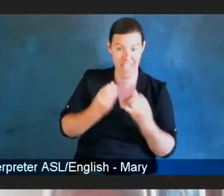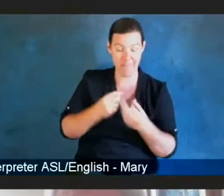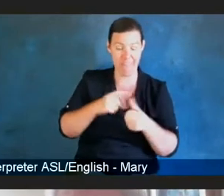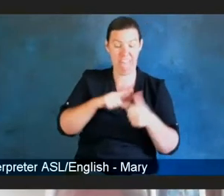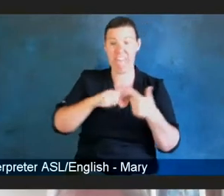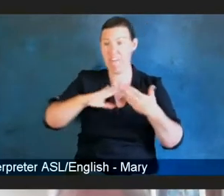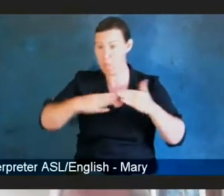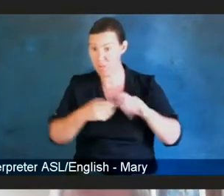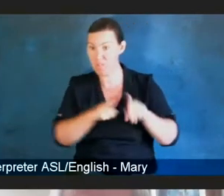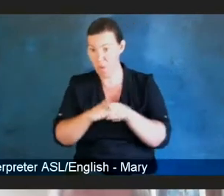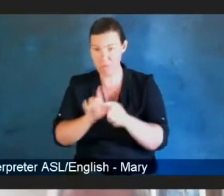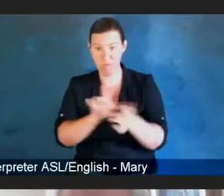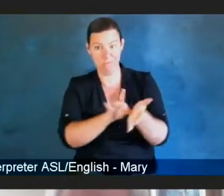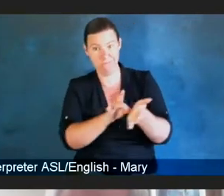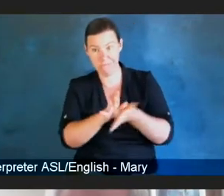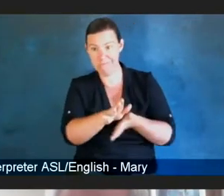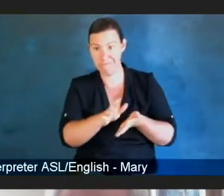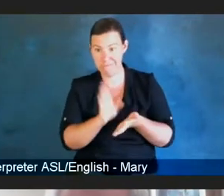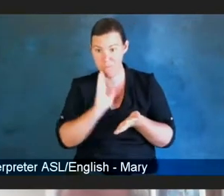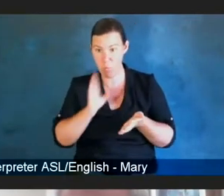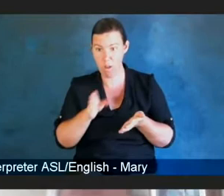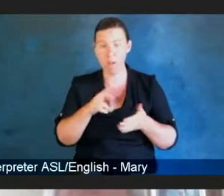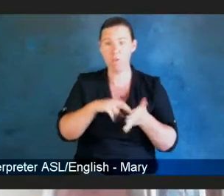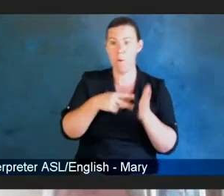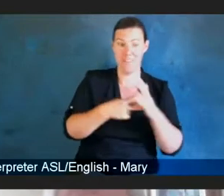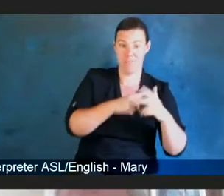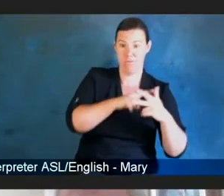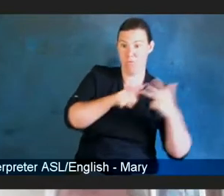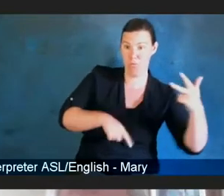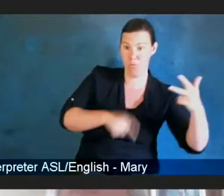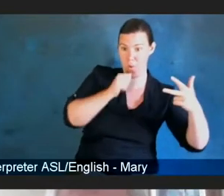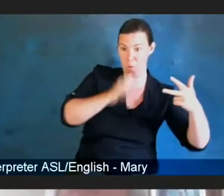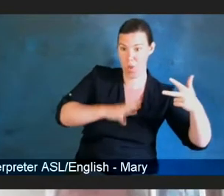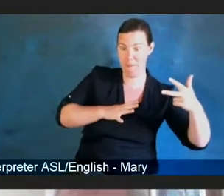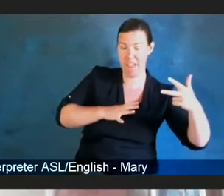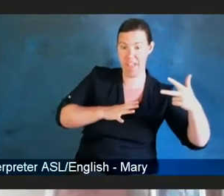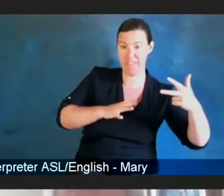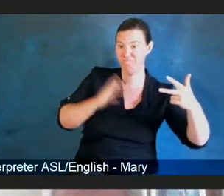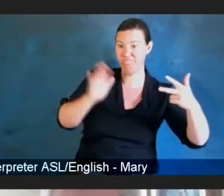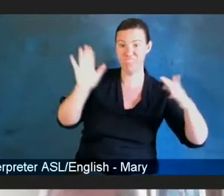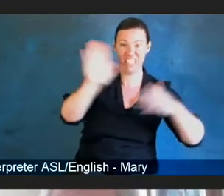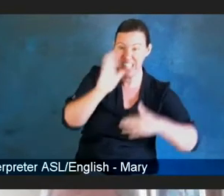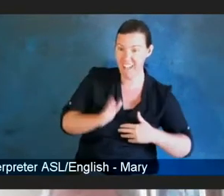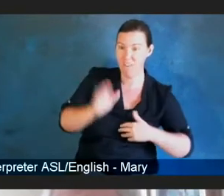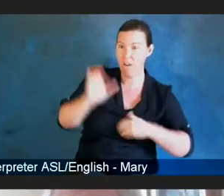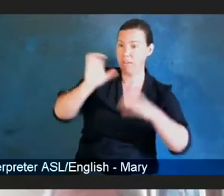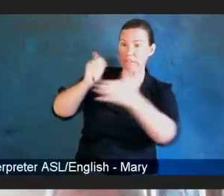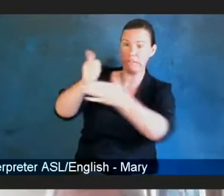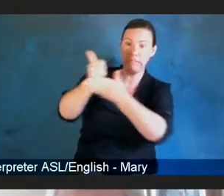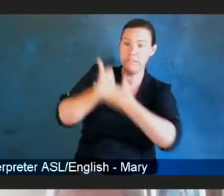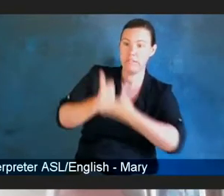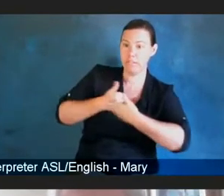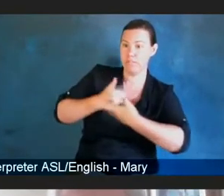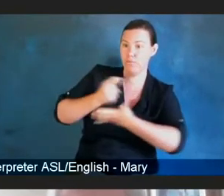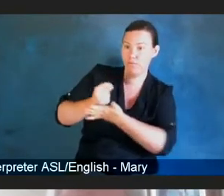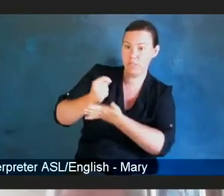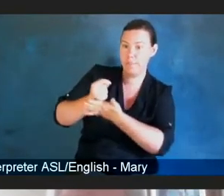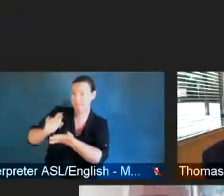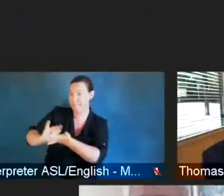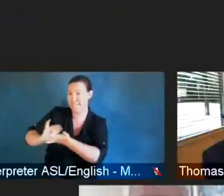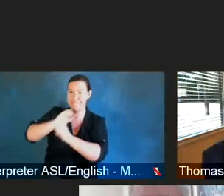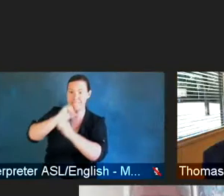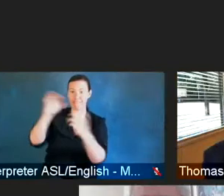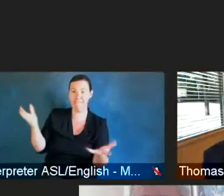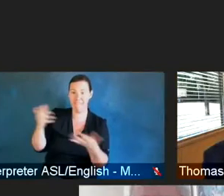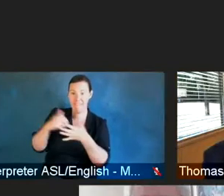as well. They never sought treatment, and because of this they died. And that really bothered